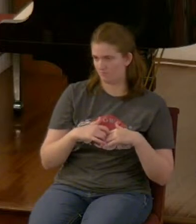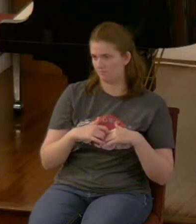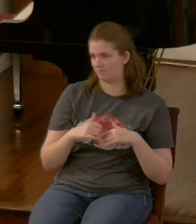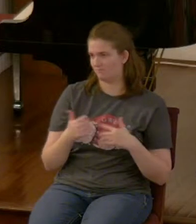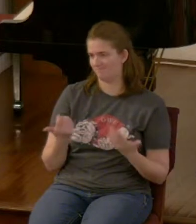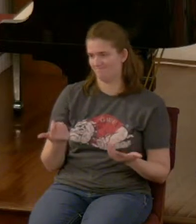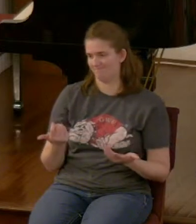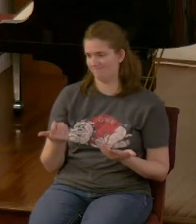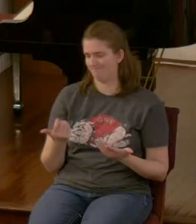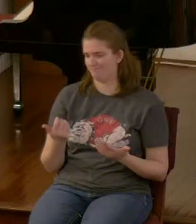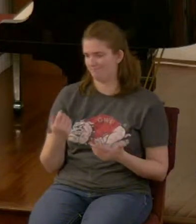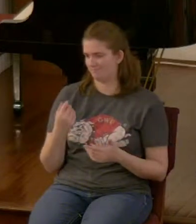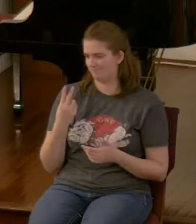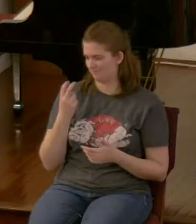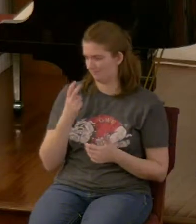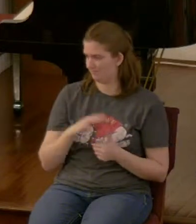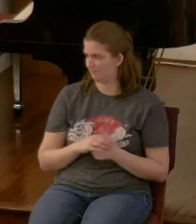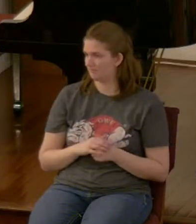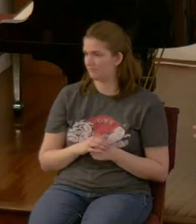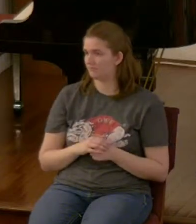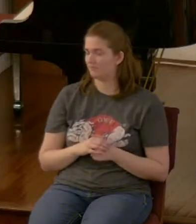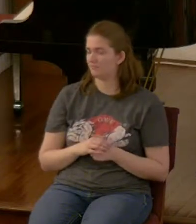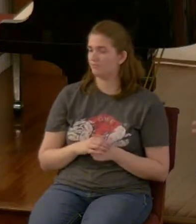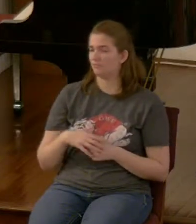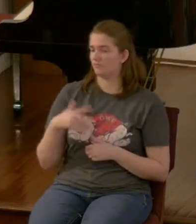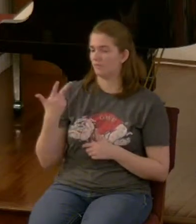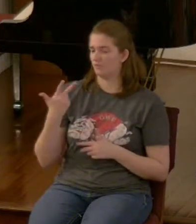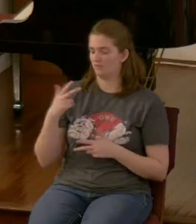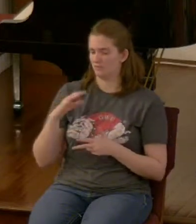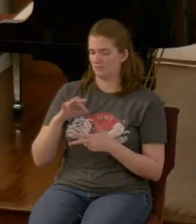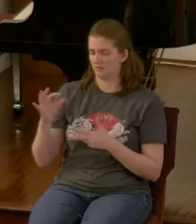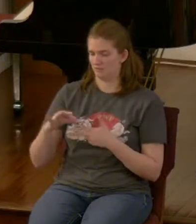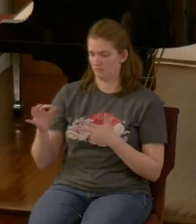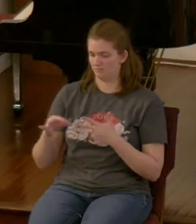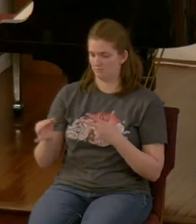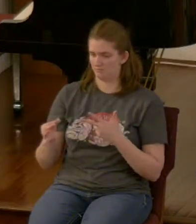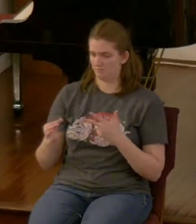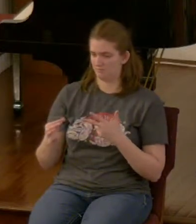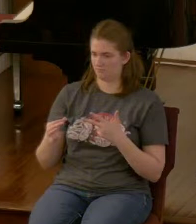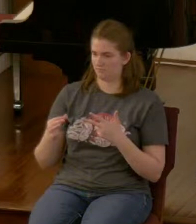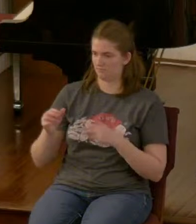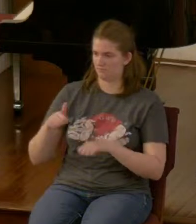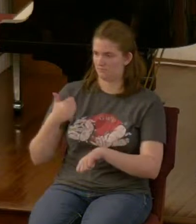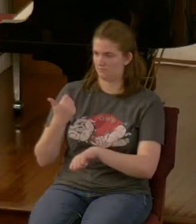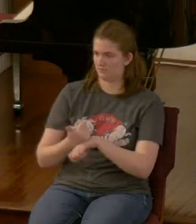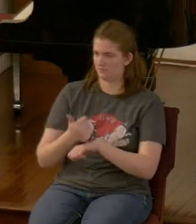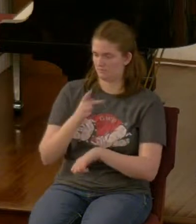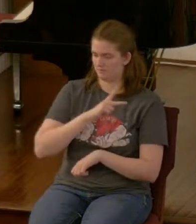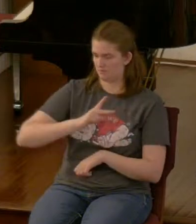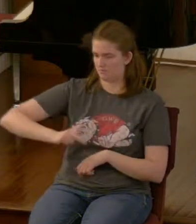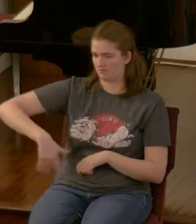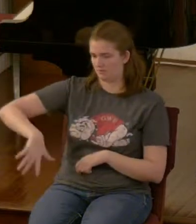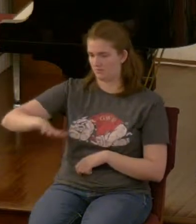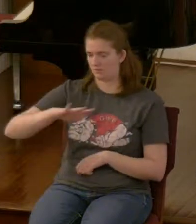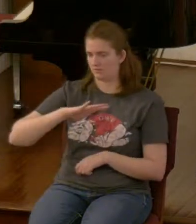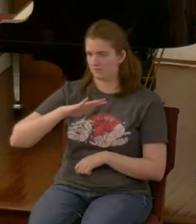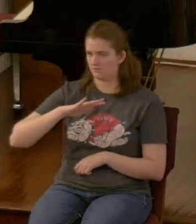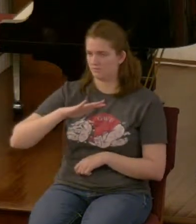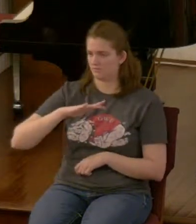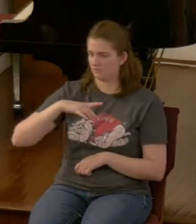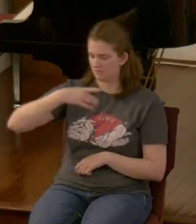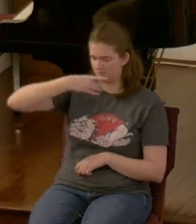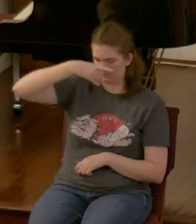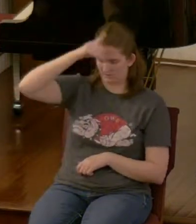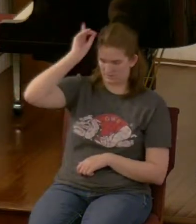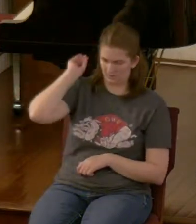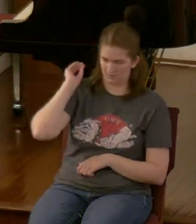there are three options in interpreting the kingdom's establishment here one there is no fulfillment Daniel is